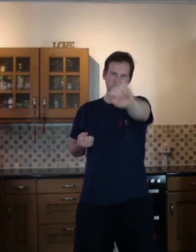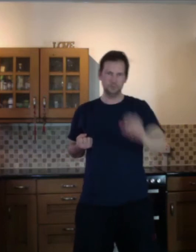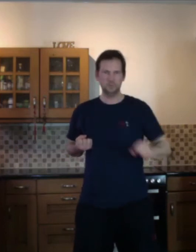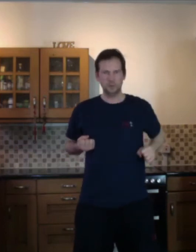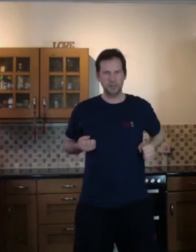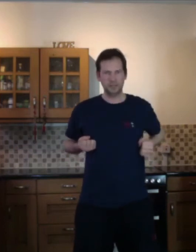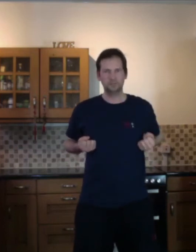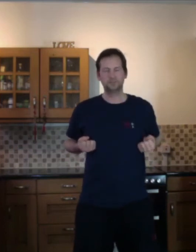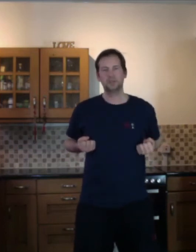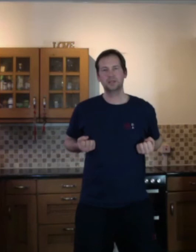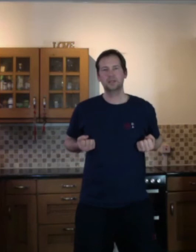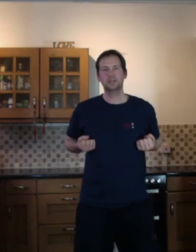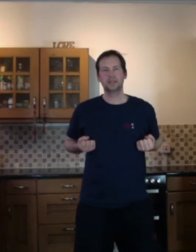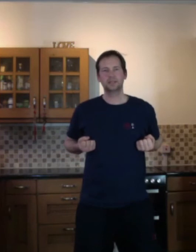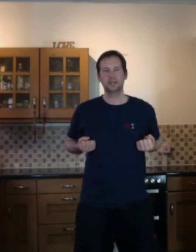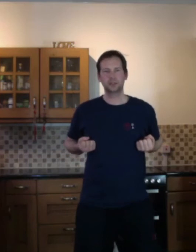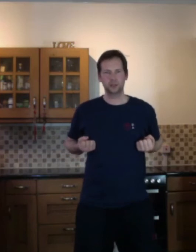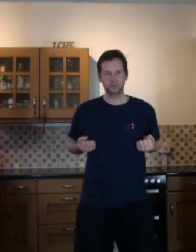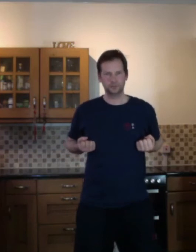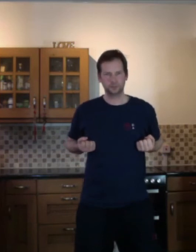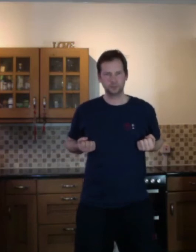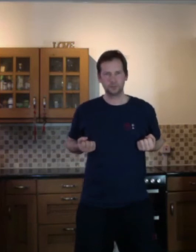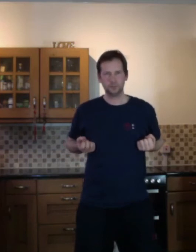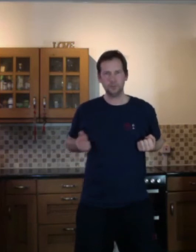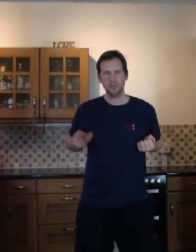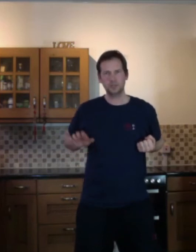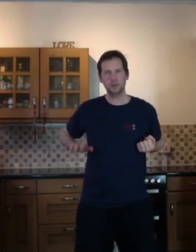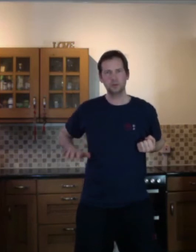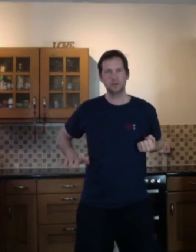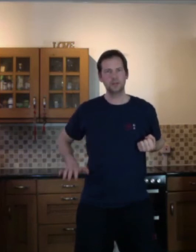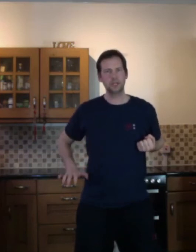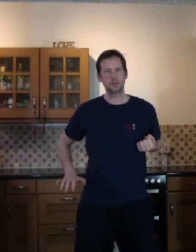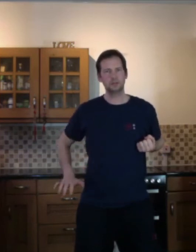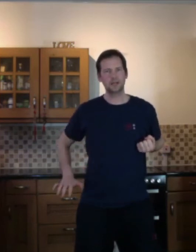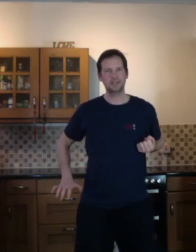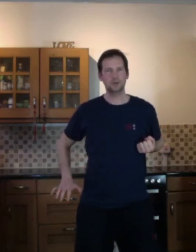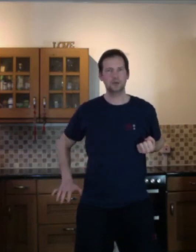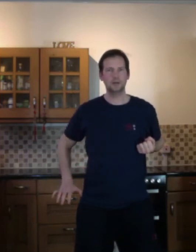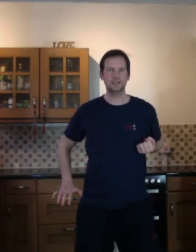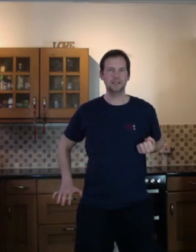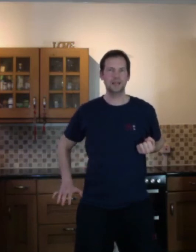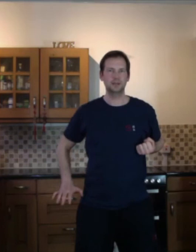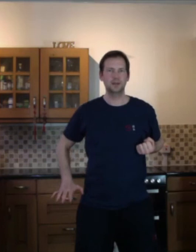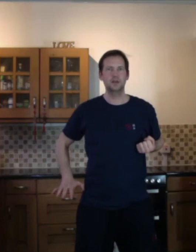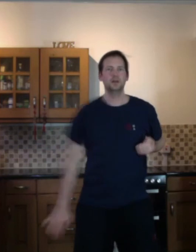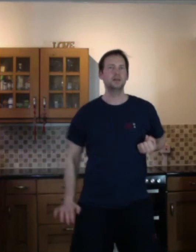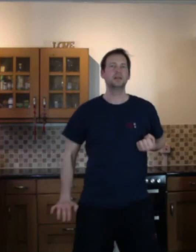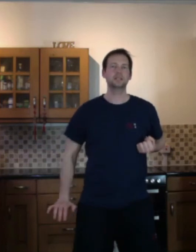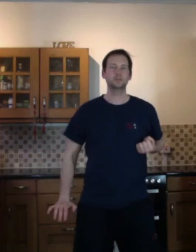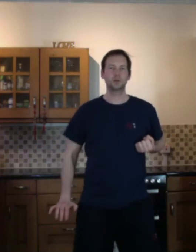Pull back. Second section. Explosive energy. So relax all the way to the end. Explode